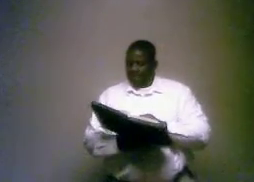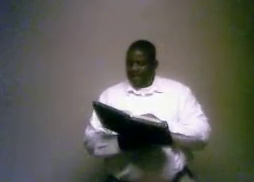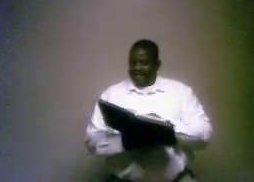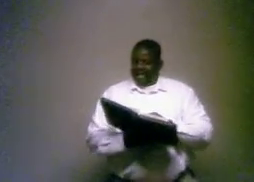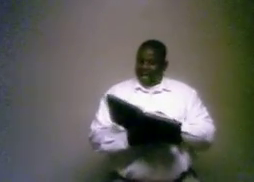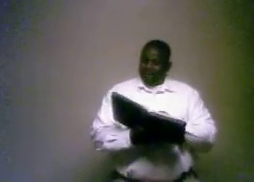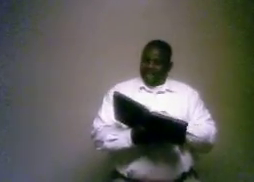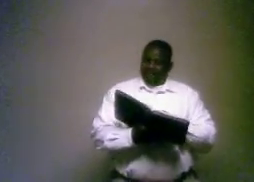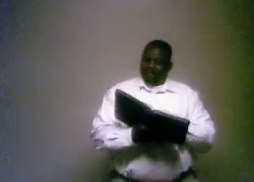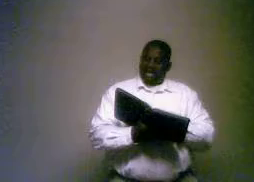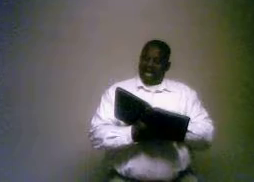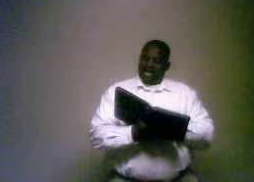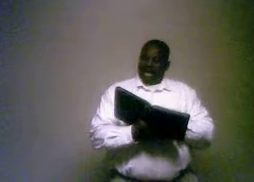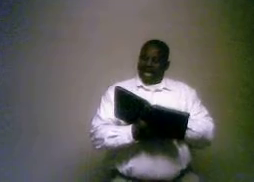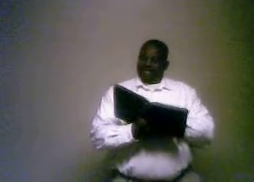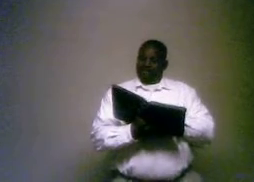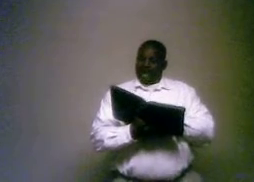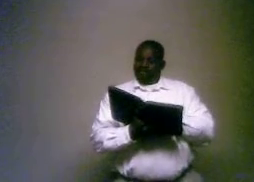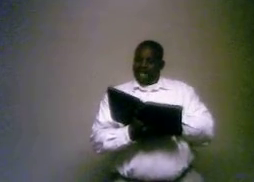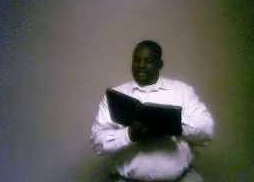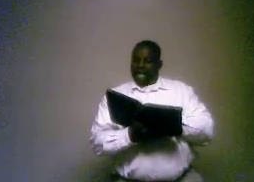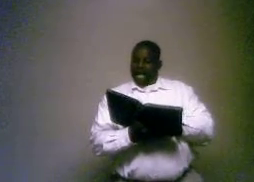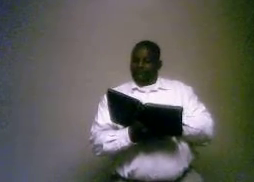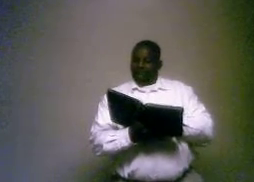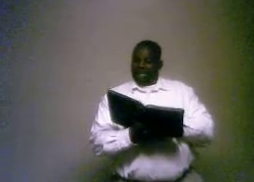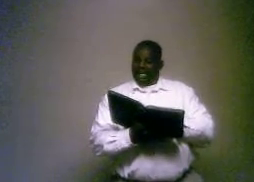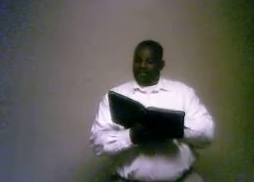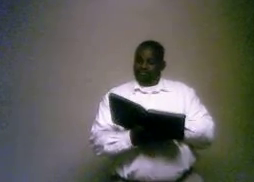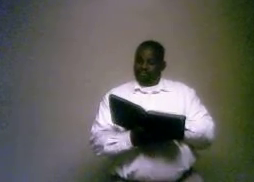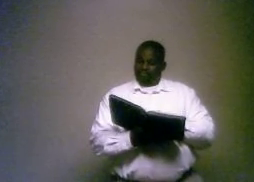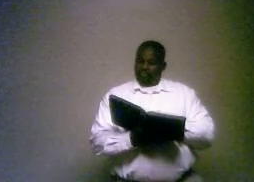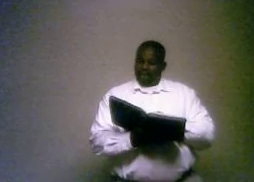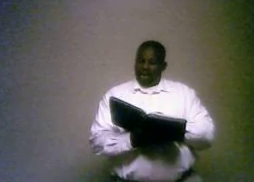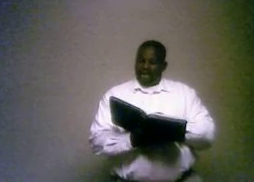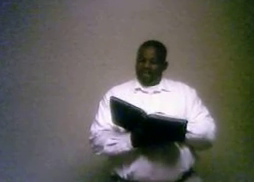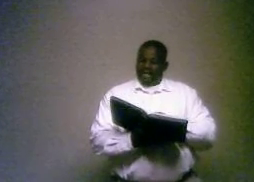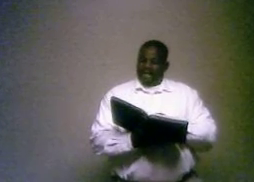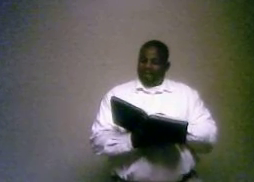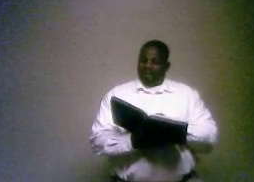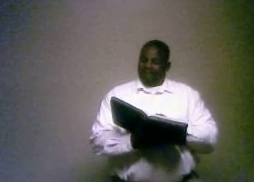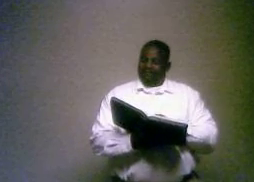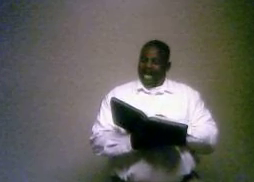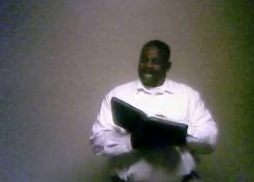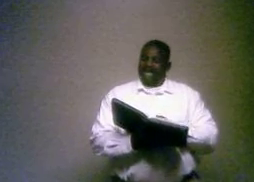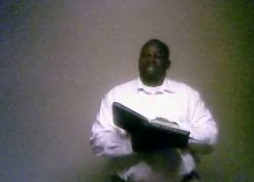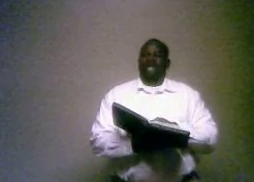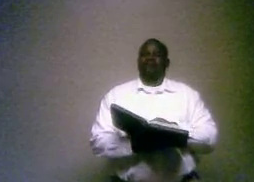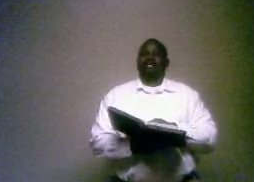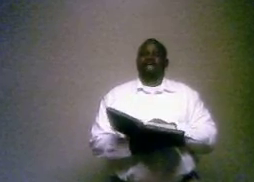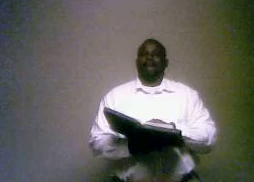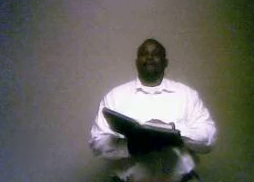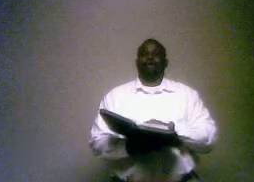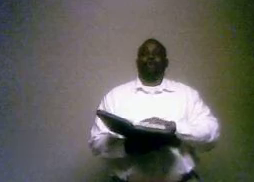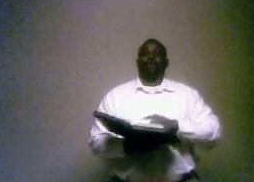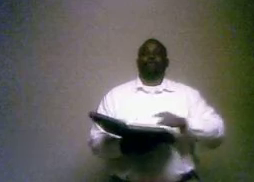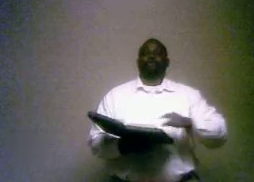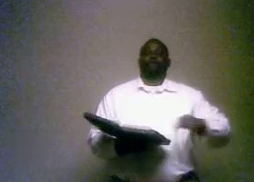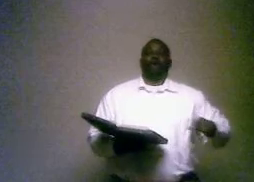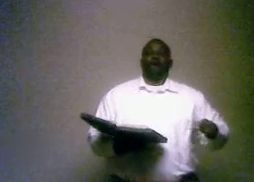He that believeth and is baptized shall be saved. But he that believeth not shall be damned. Don't go into, why